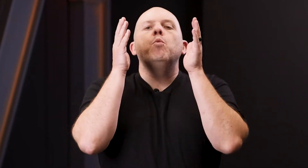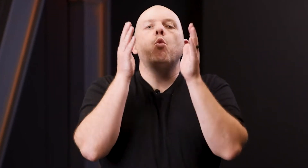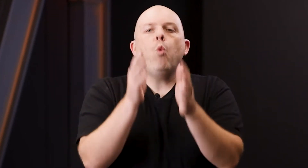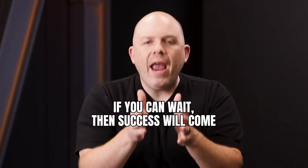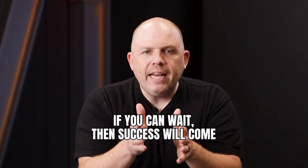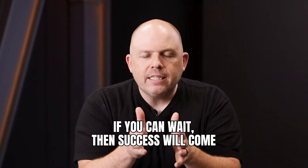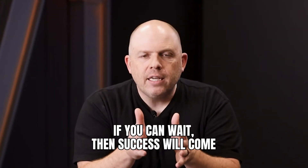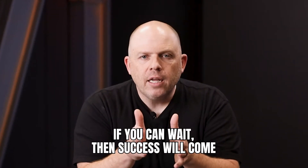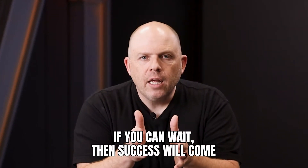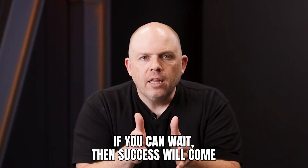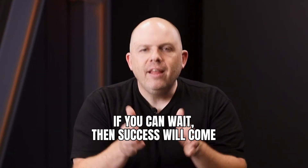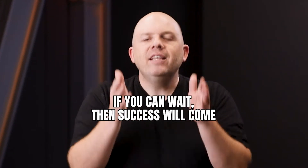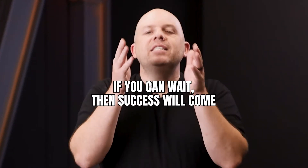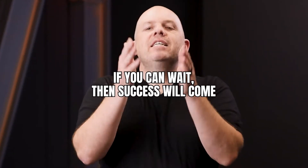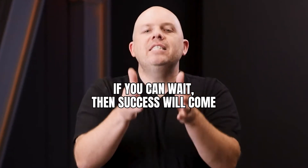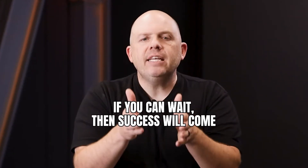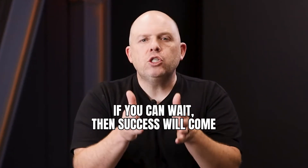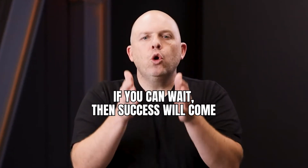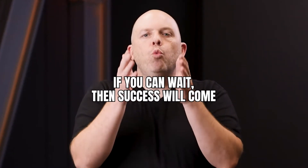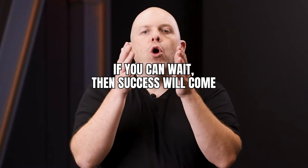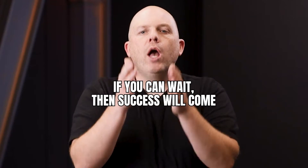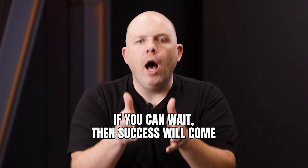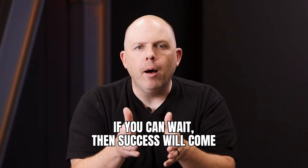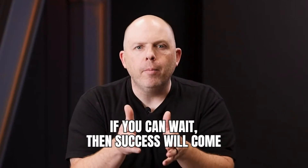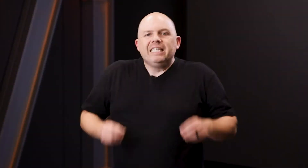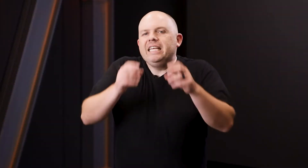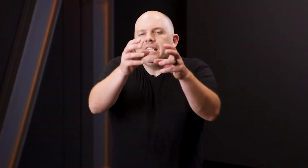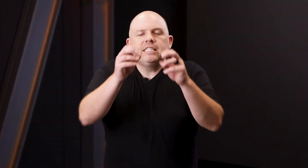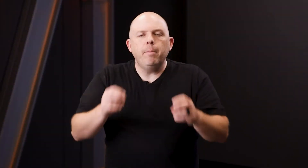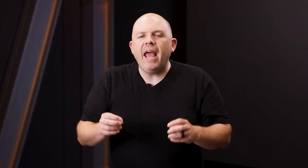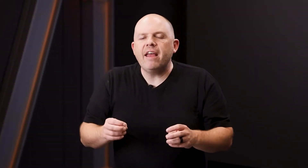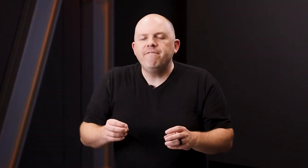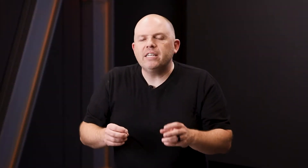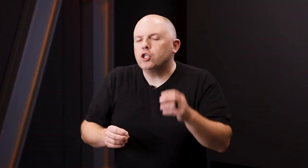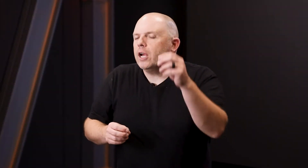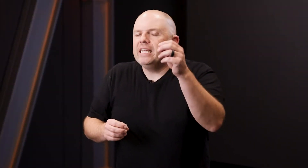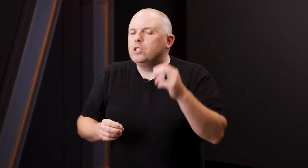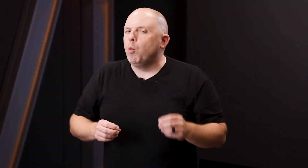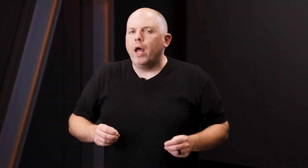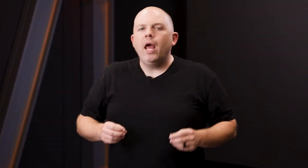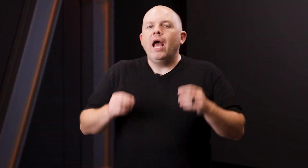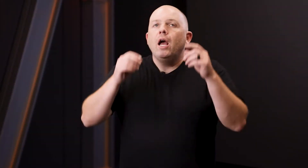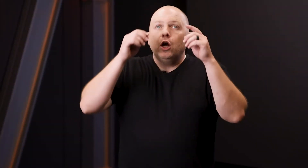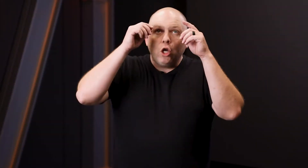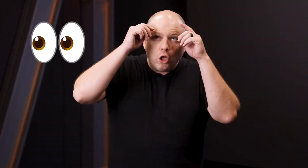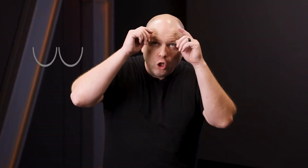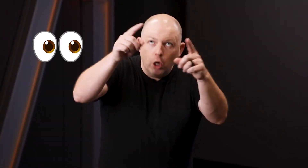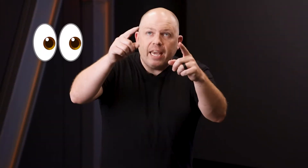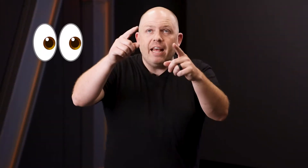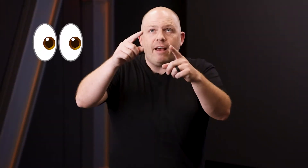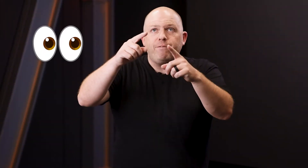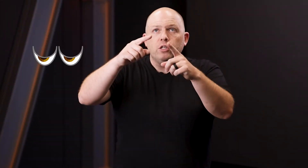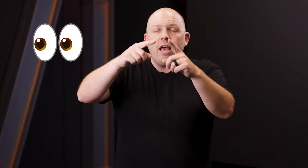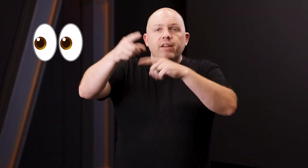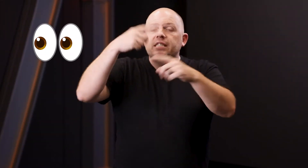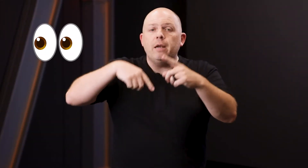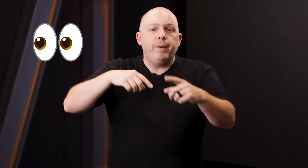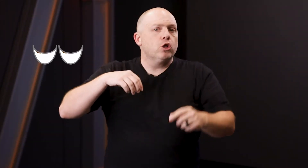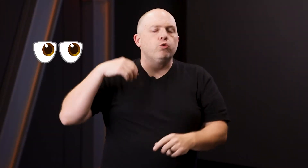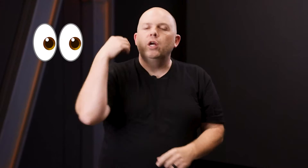wait, then the success will come. See, the someday investor is the one looking at that false evidence that appears real